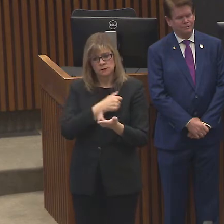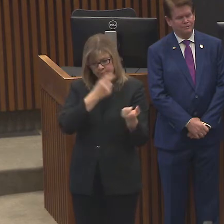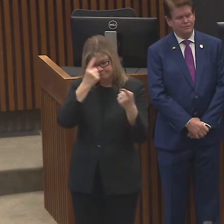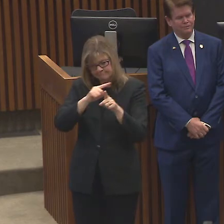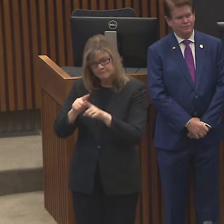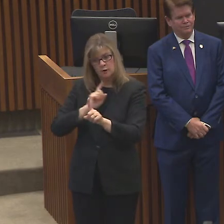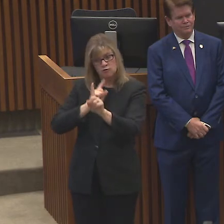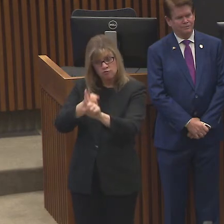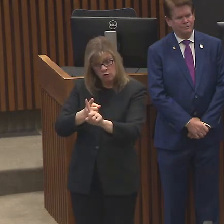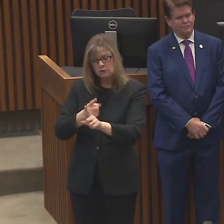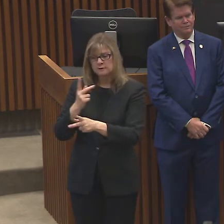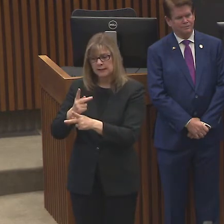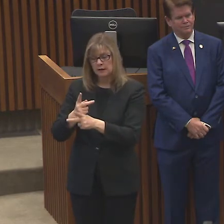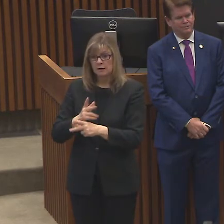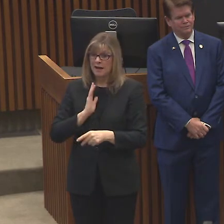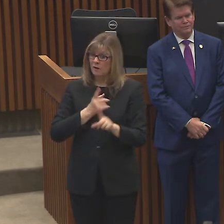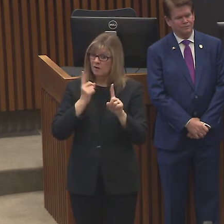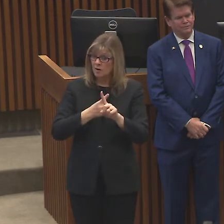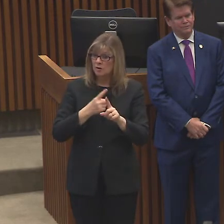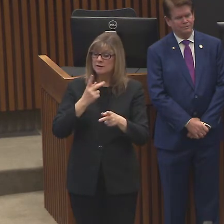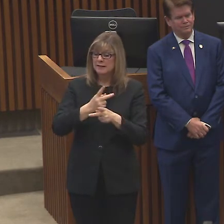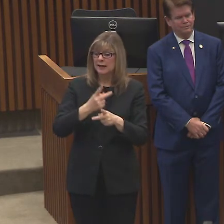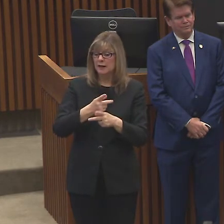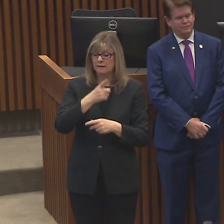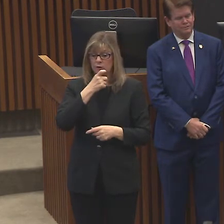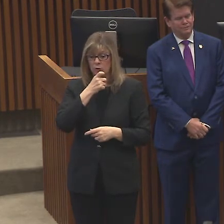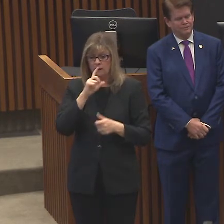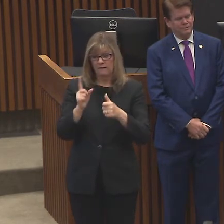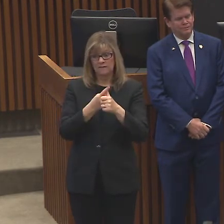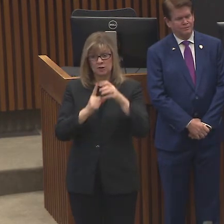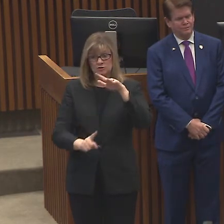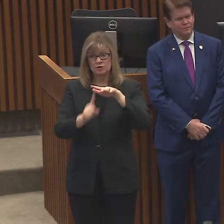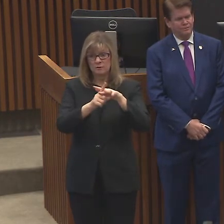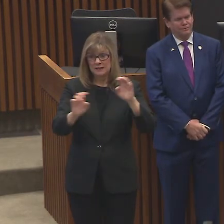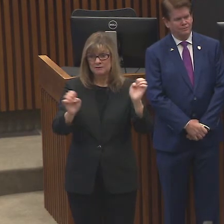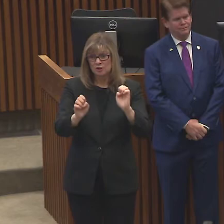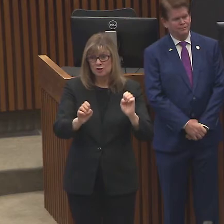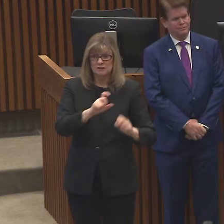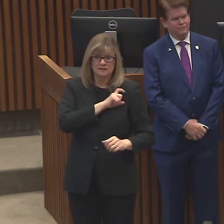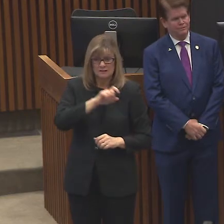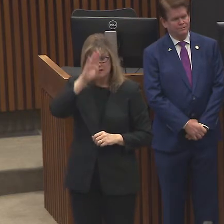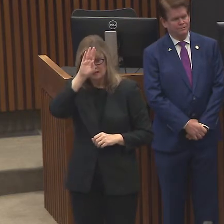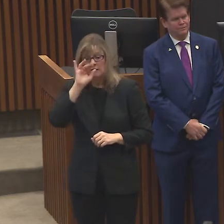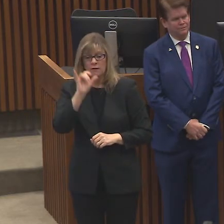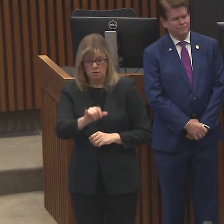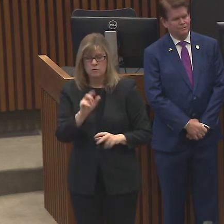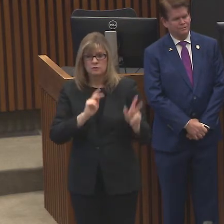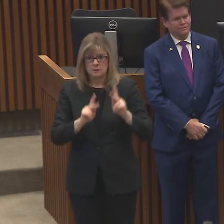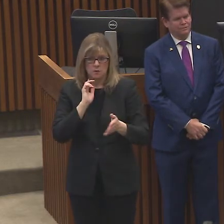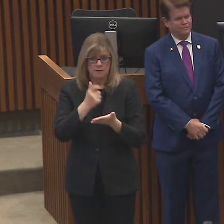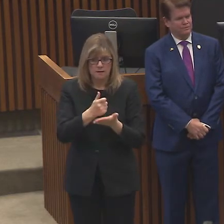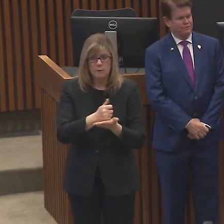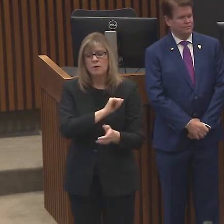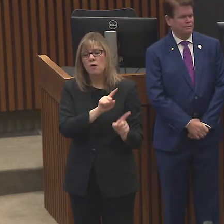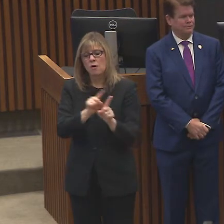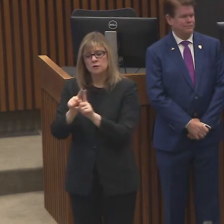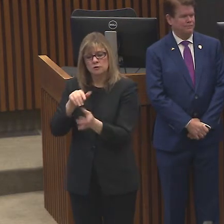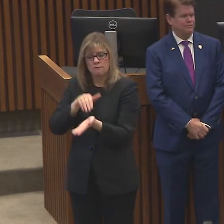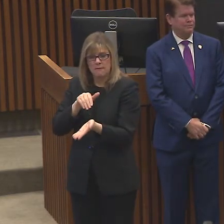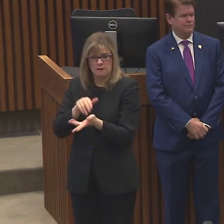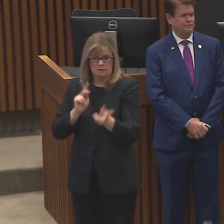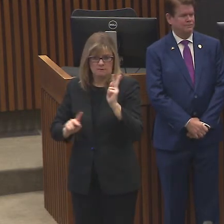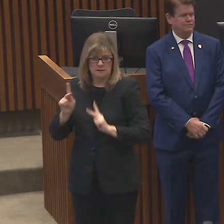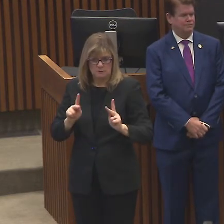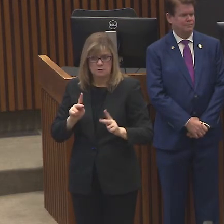first responders and in an effort to help the health system focus on their teams as well. And lastly, I want to leave with this. When there's